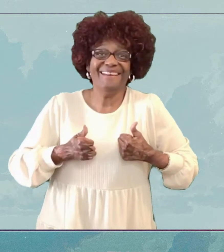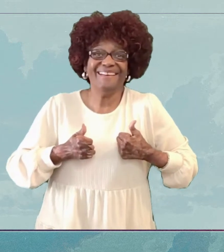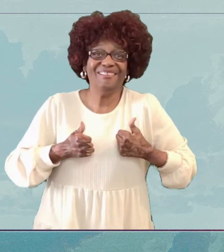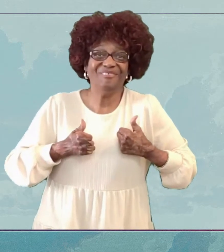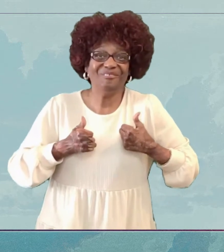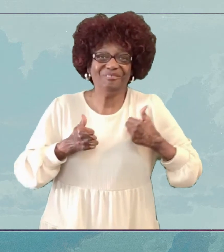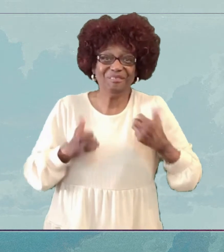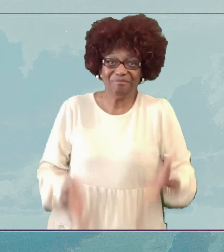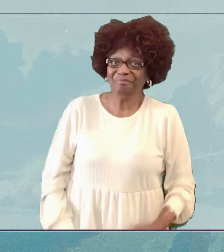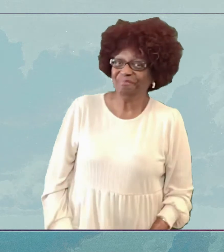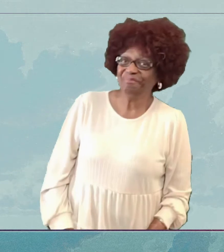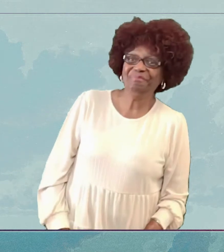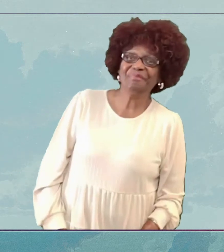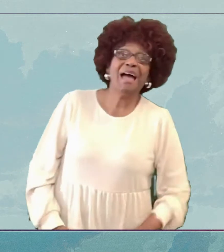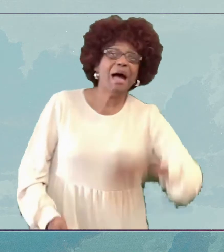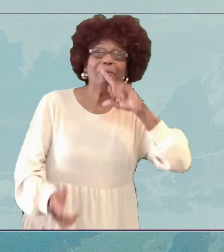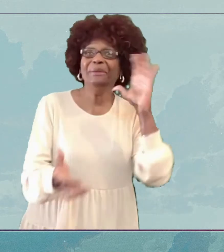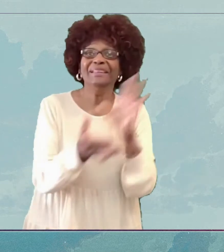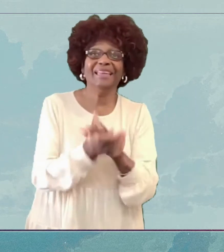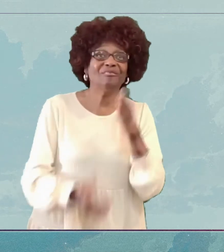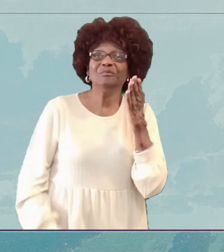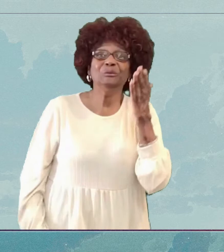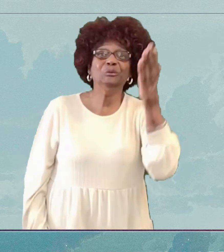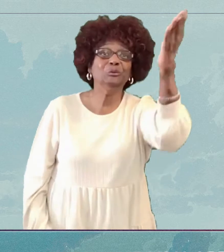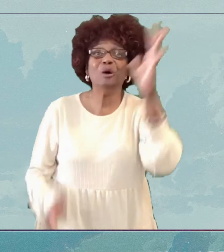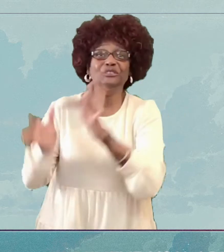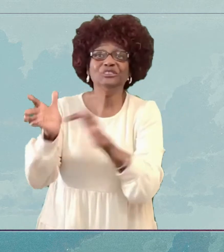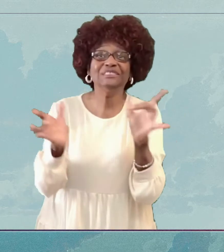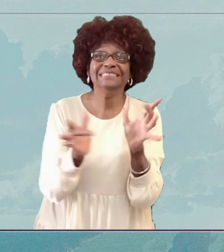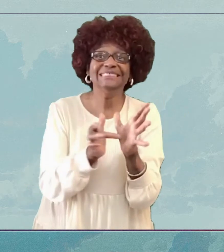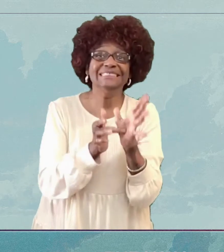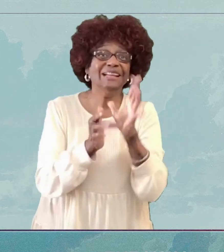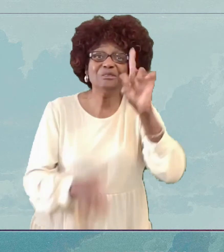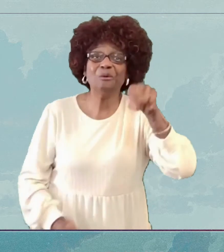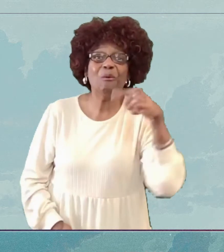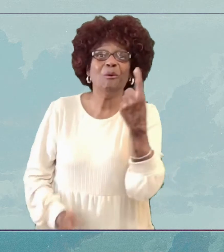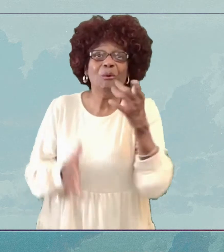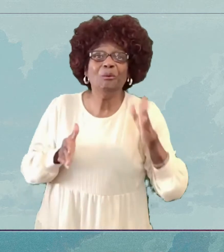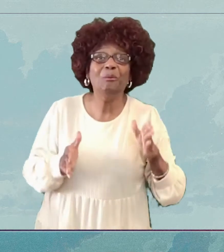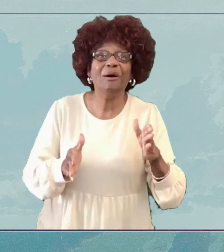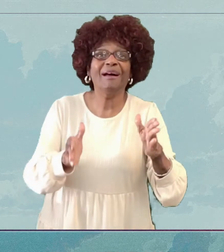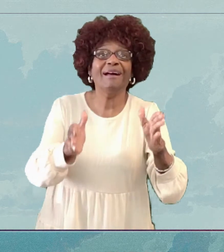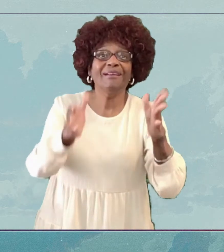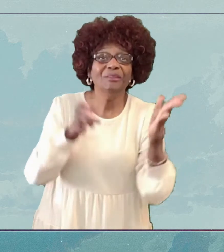I believe you are the way you are